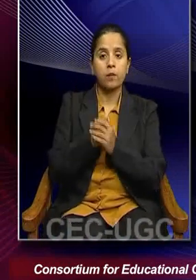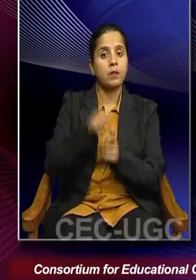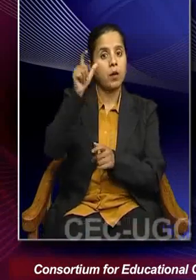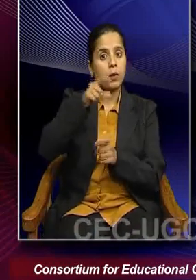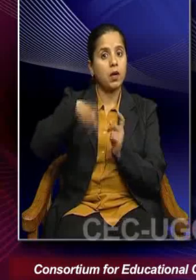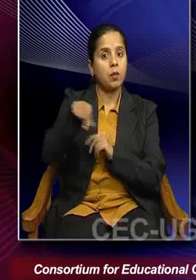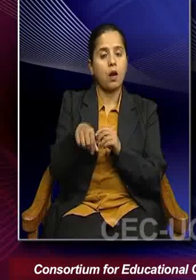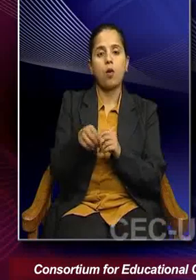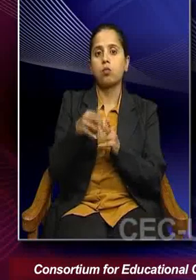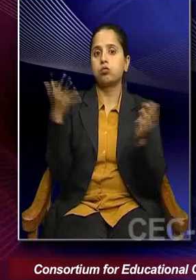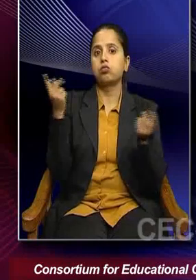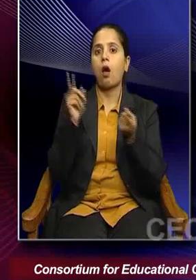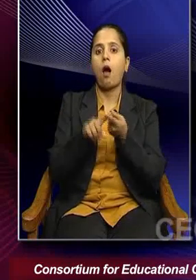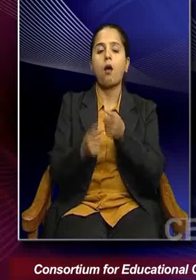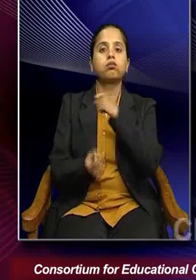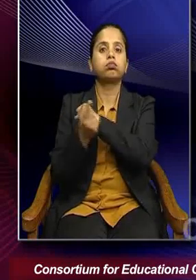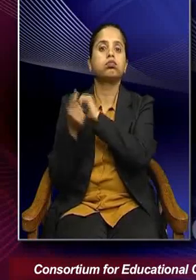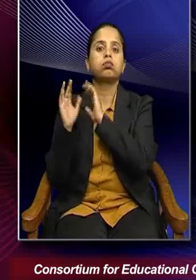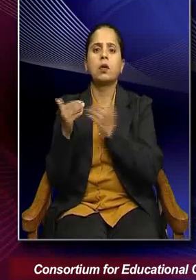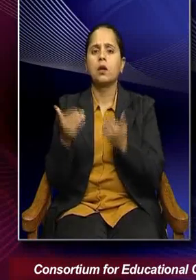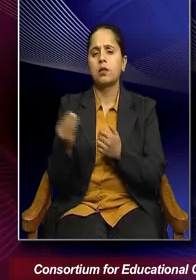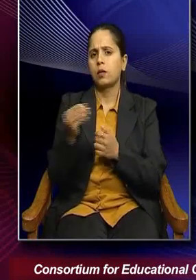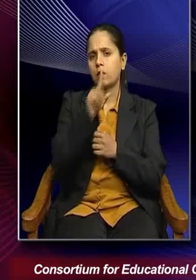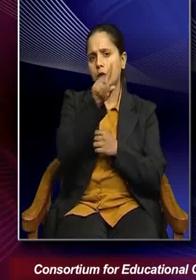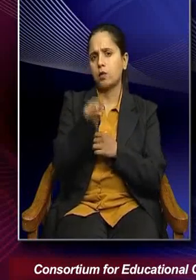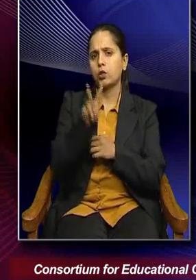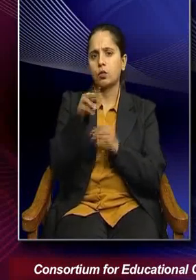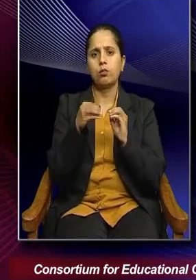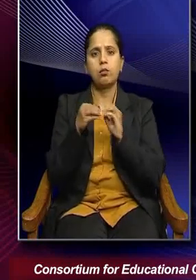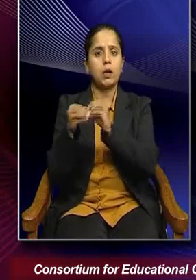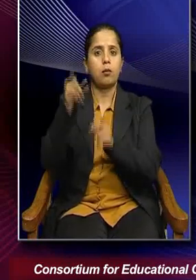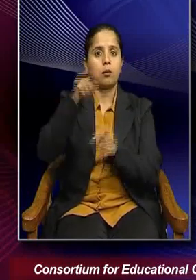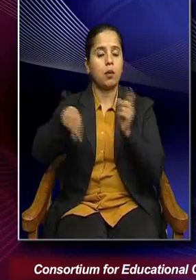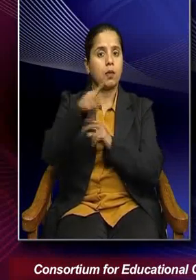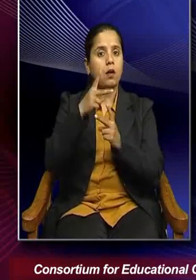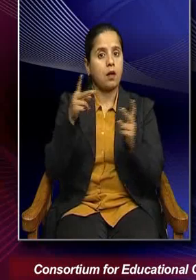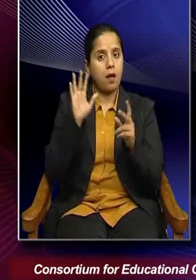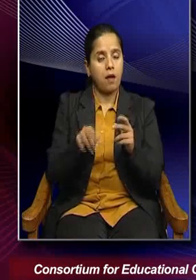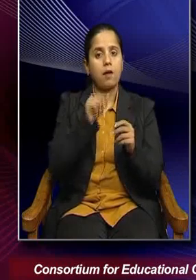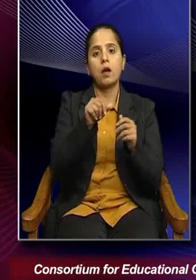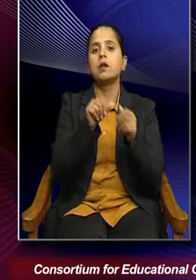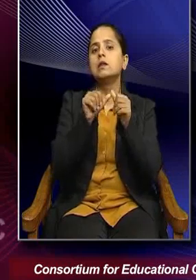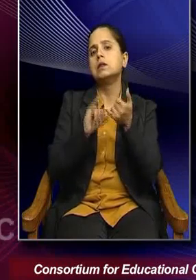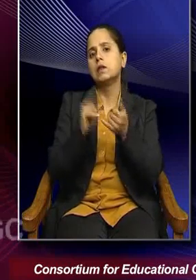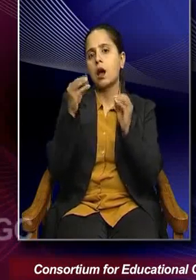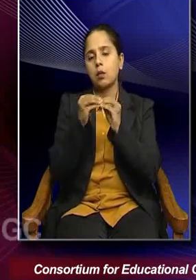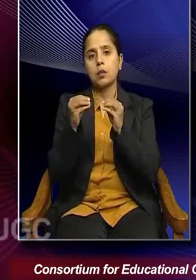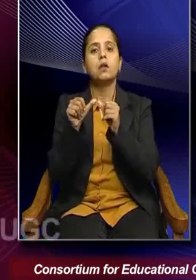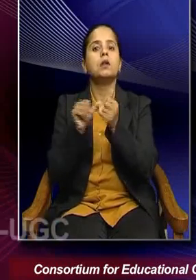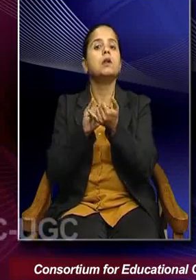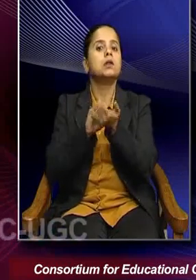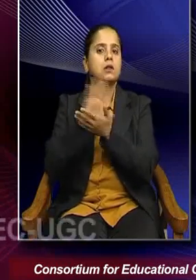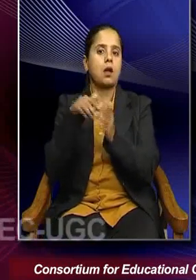is growing very rapidly. Today, it is roughly 1.2 billion people who are living in Sub-Saharan Africa. And by the year 2050,